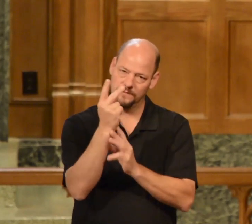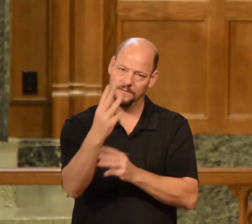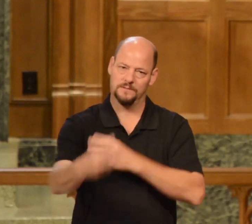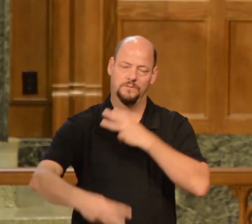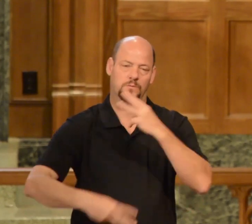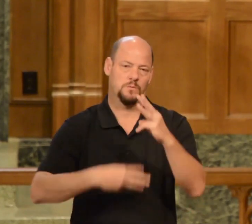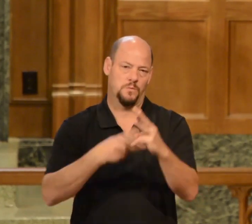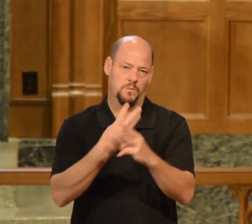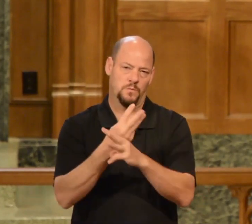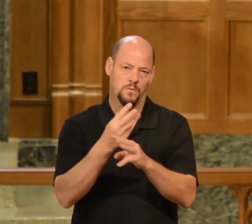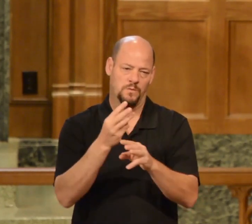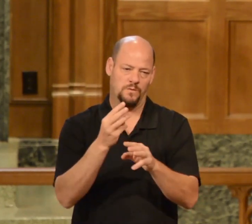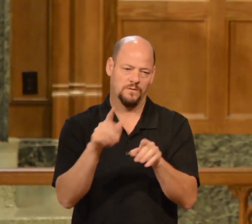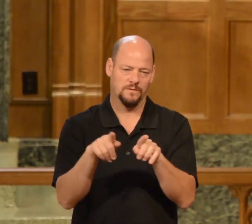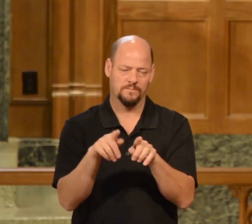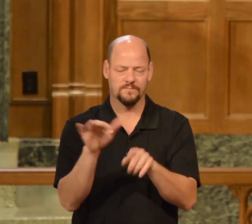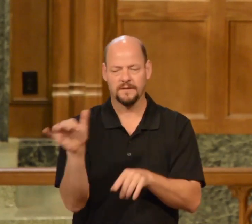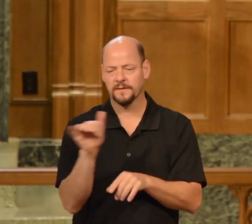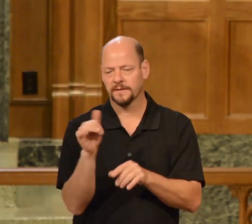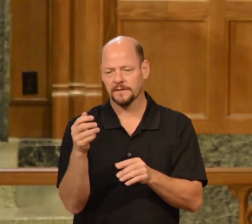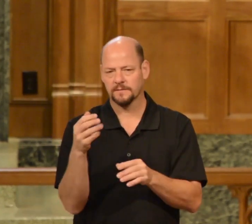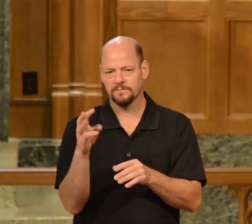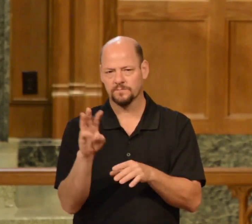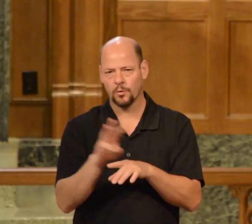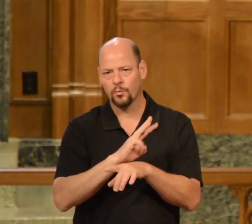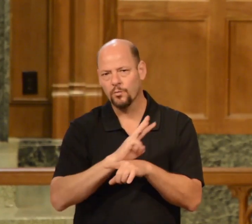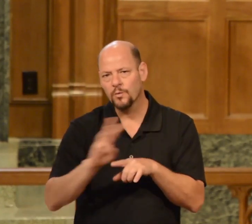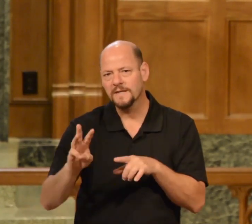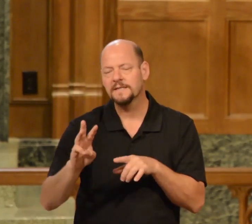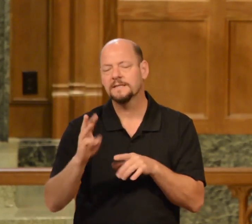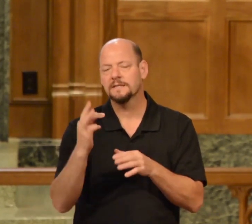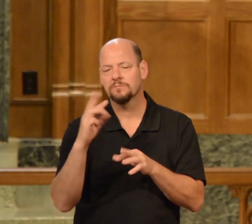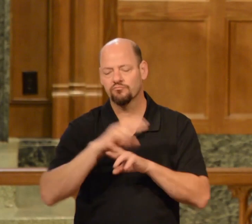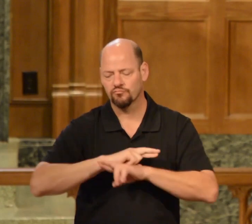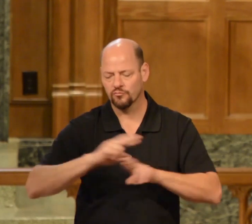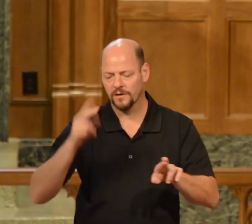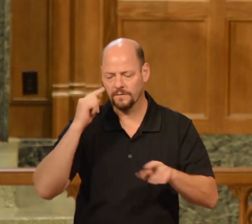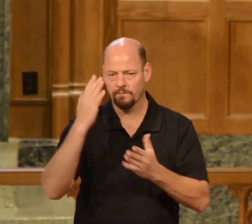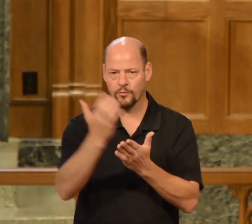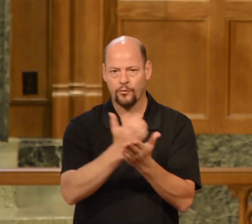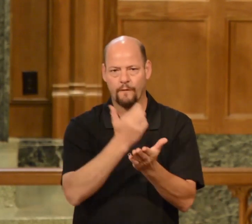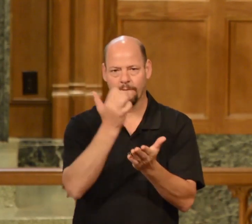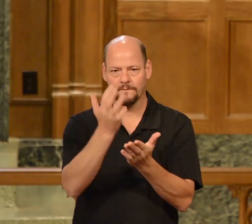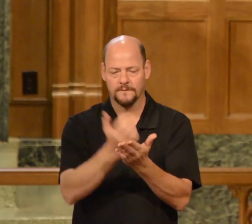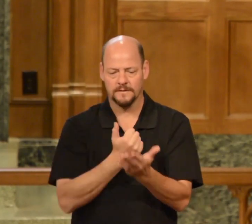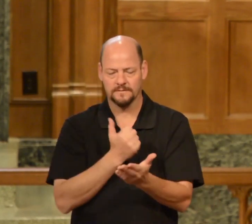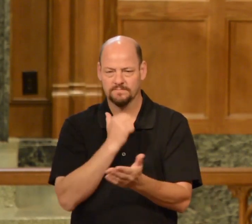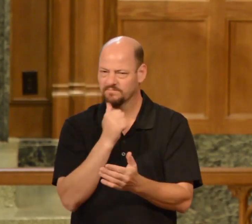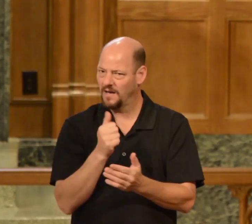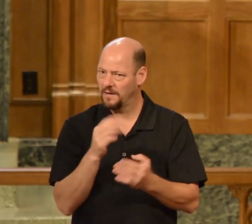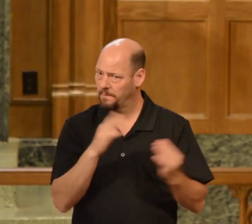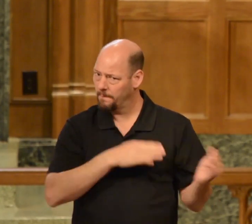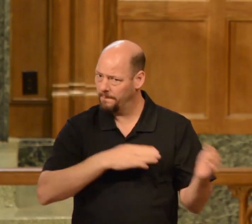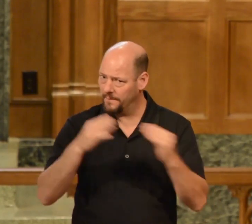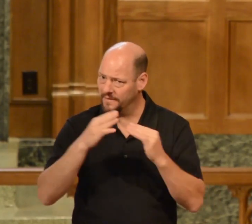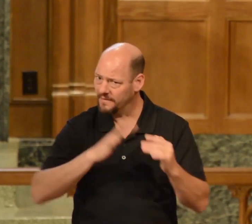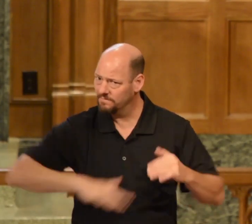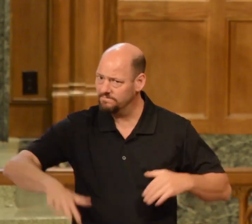as a field of wheat ready for harvest and not as a battlefield